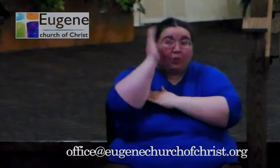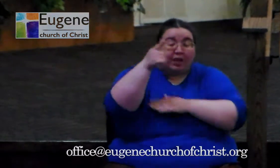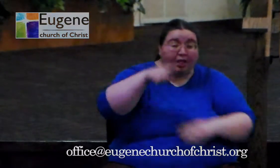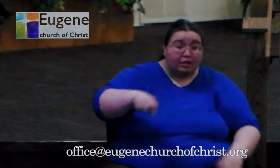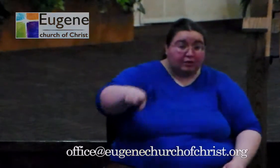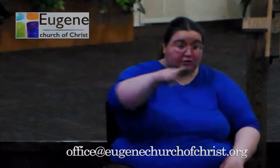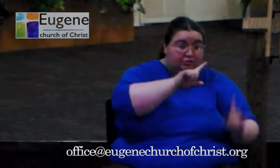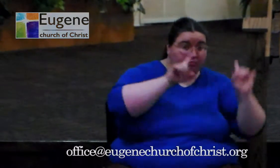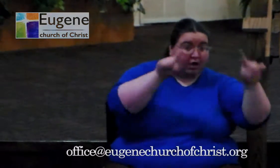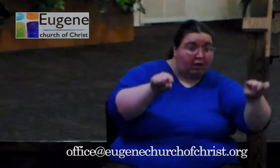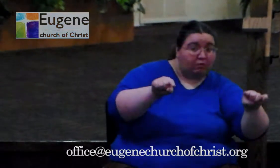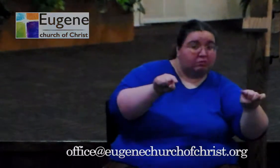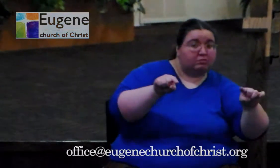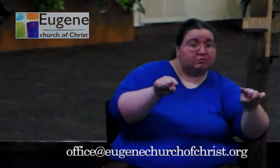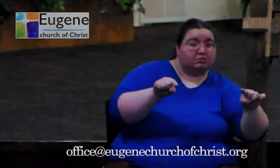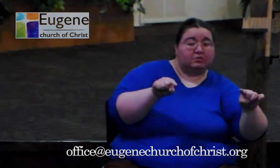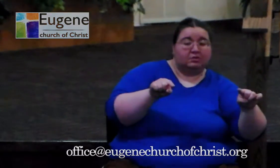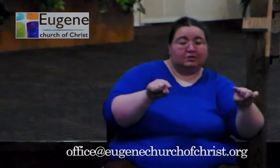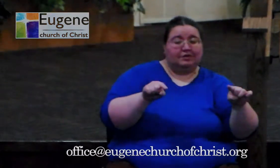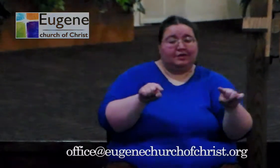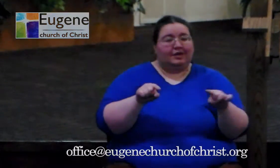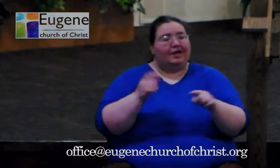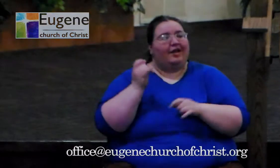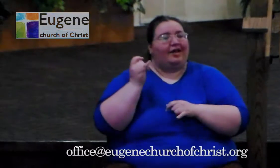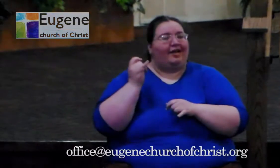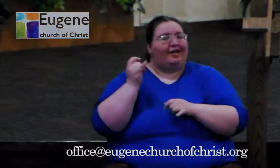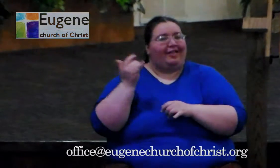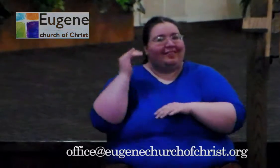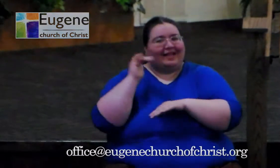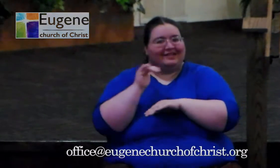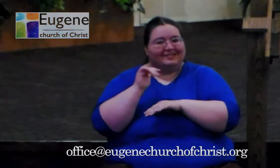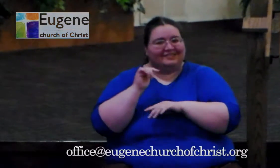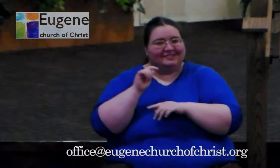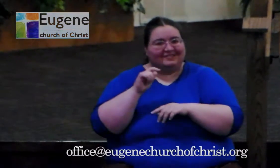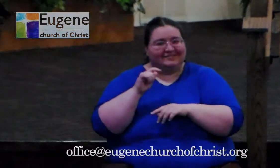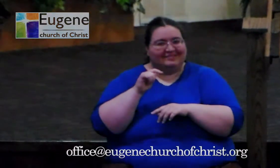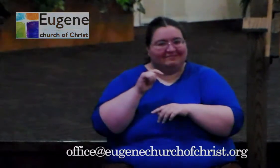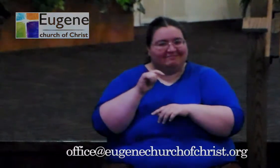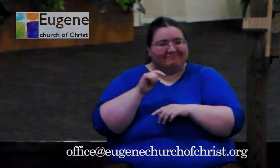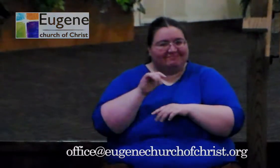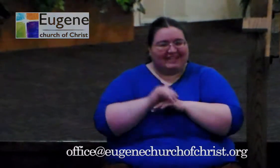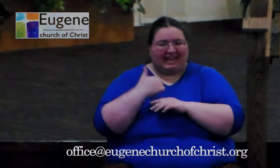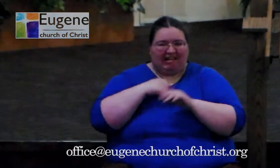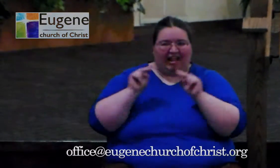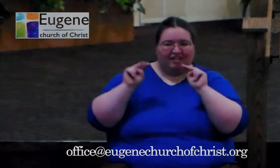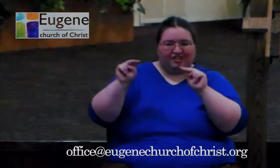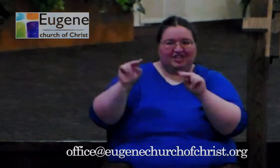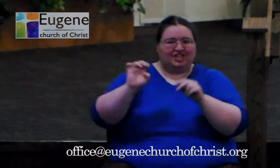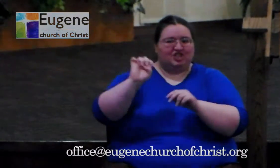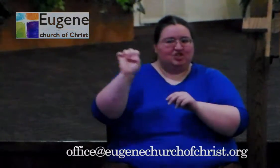time I looked at a Eugene sign on the way into town, the population was 158,000 something. I don't remember the last three digits.